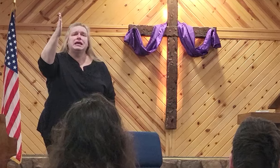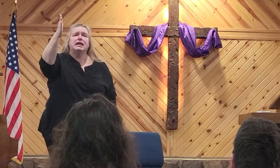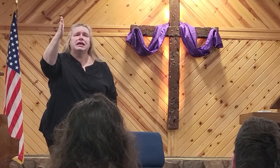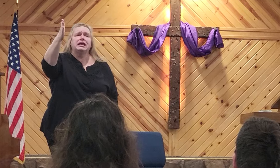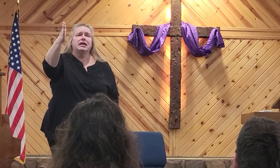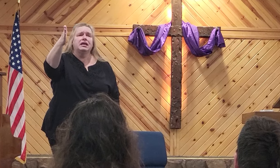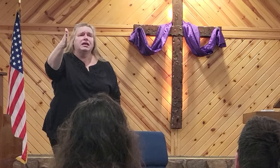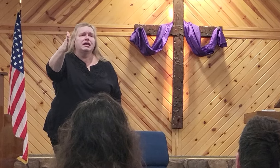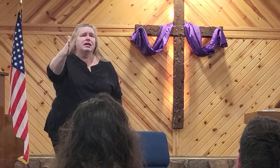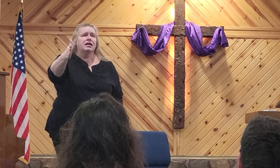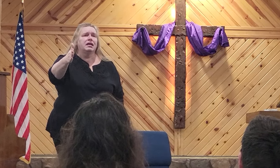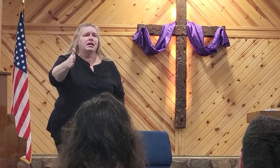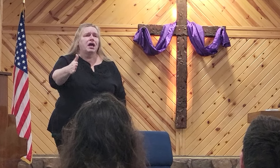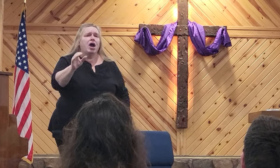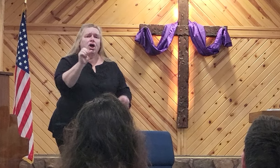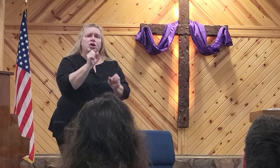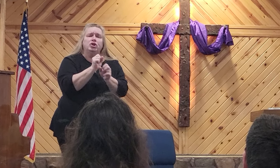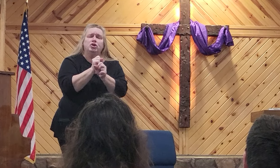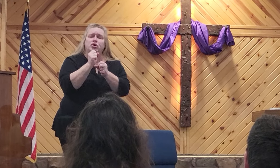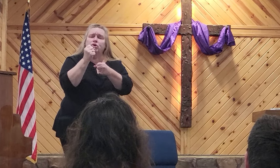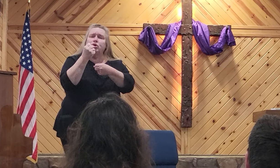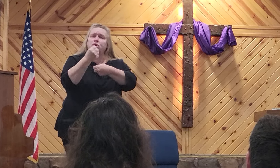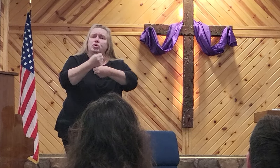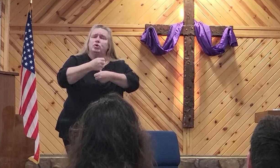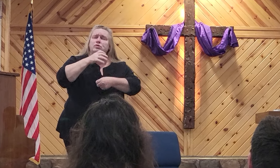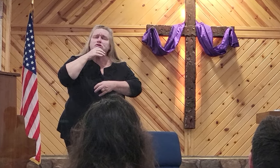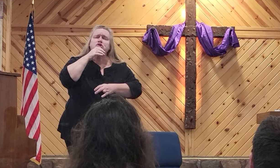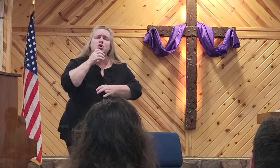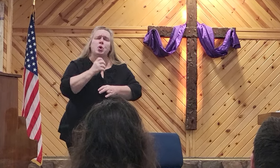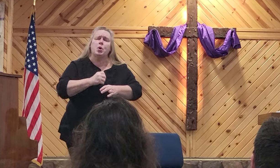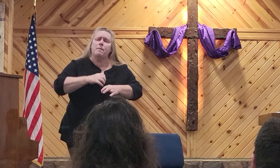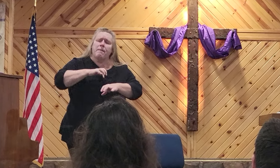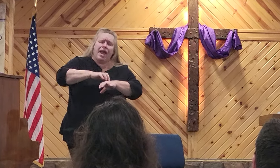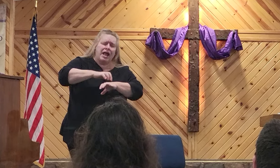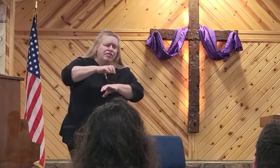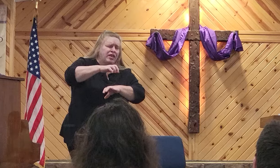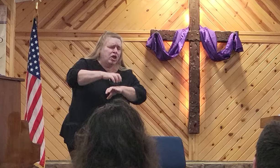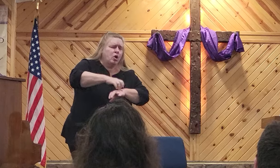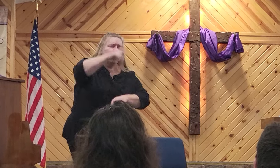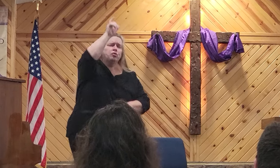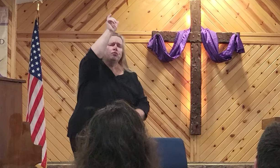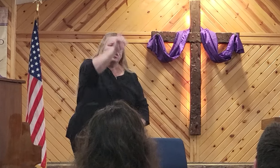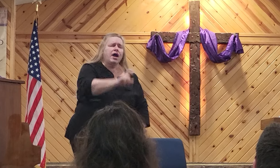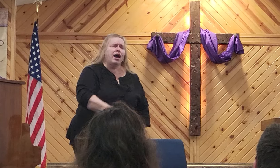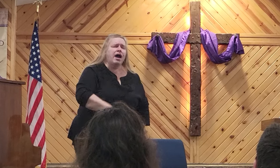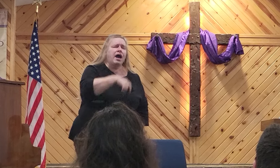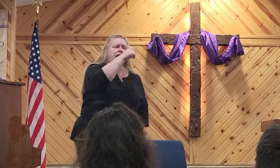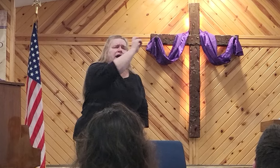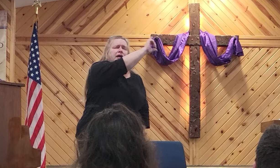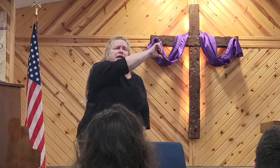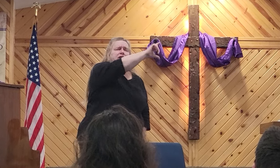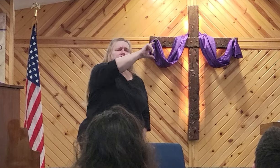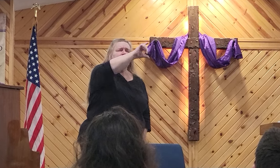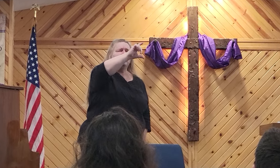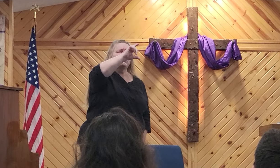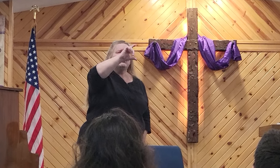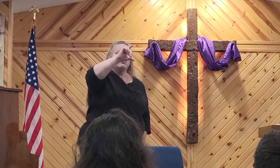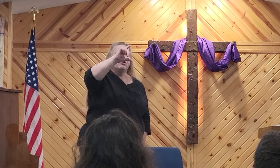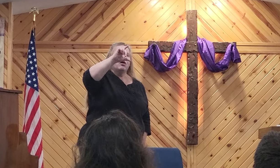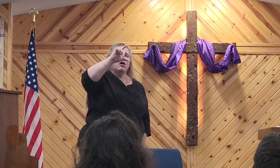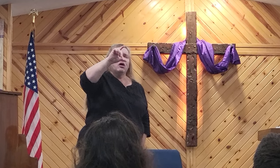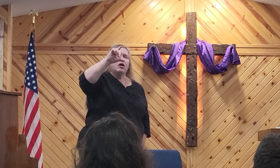be used to make the old rugged